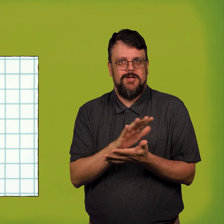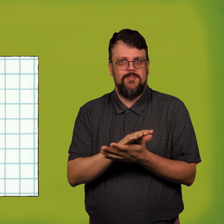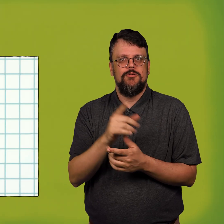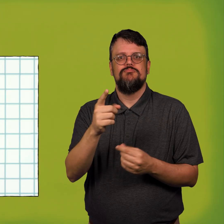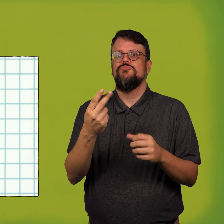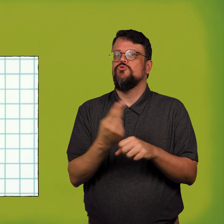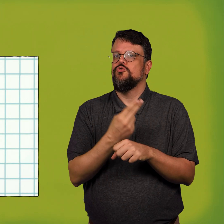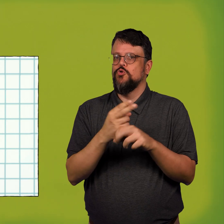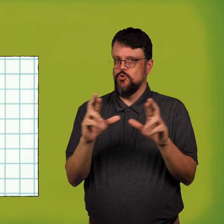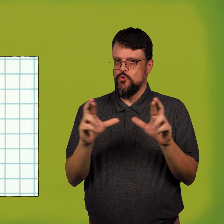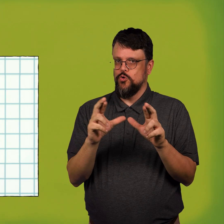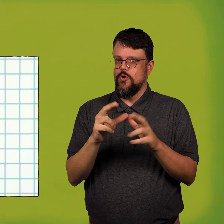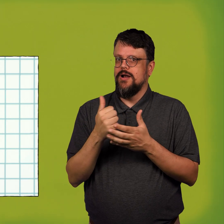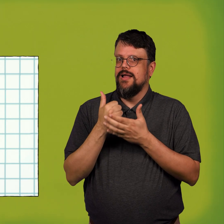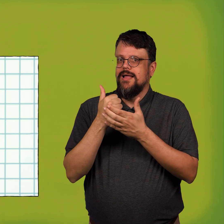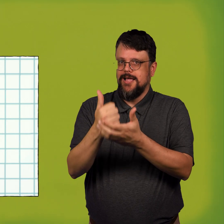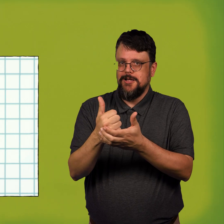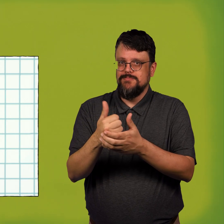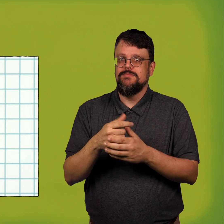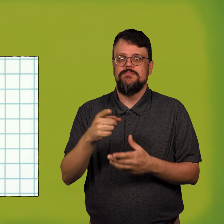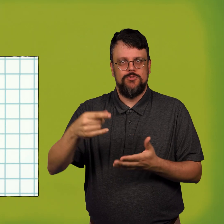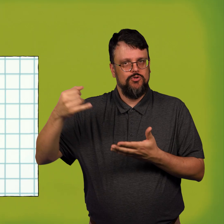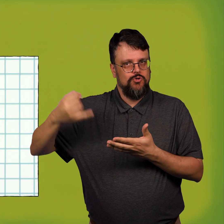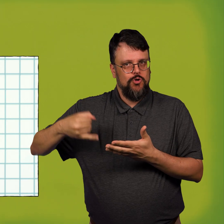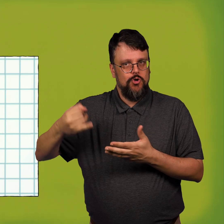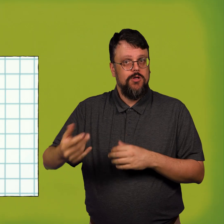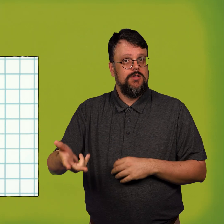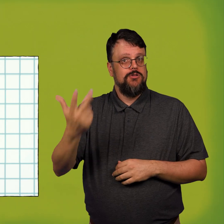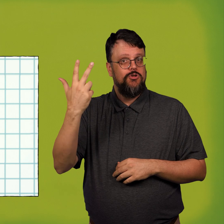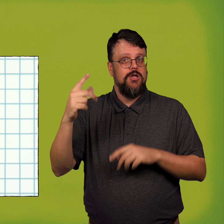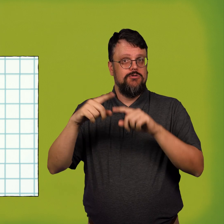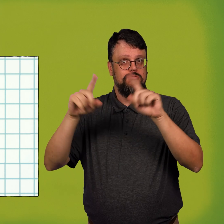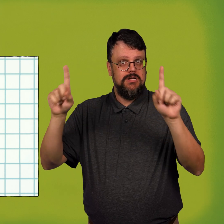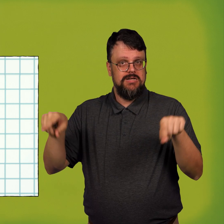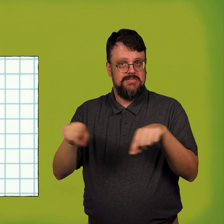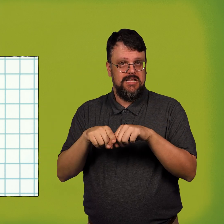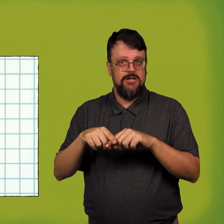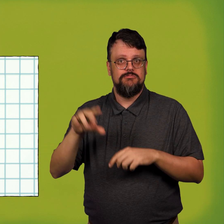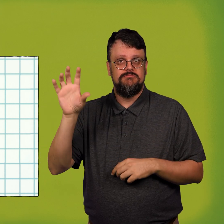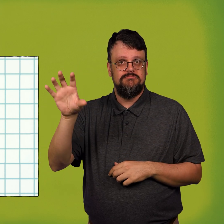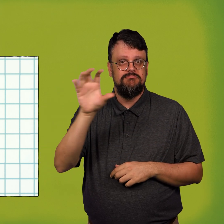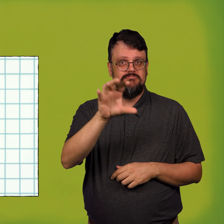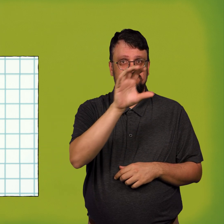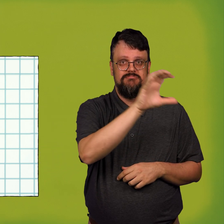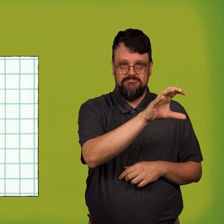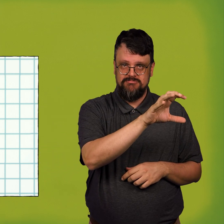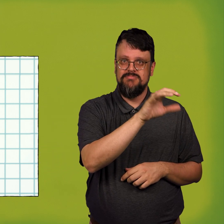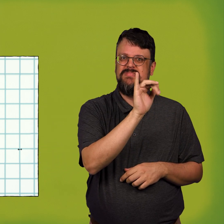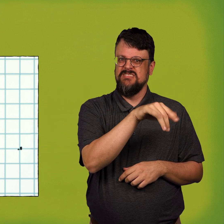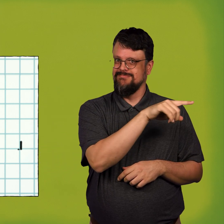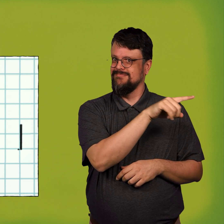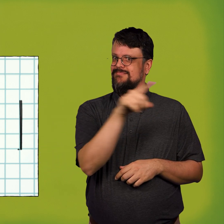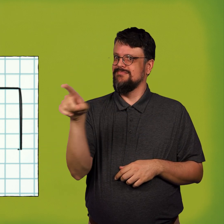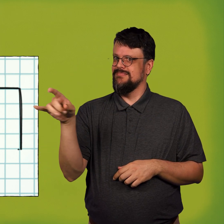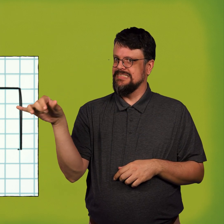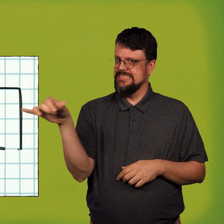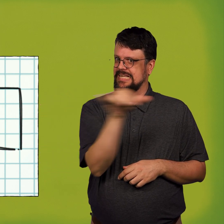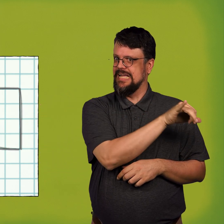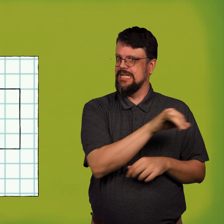Using your ruler, draw three rectangles on the graph paper. Make each rectangle the